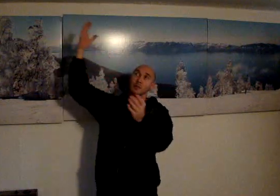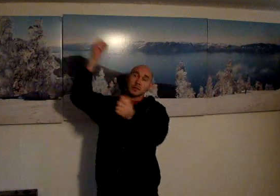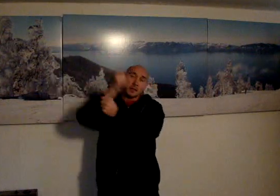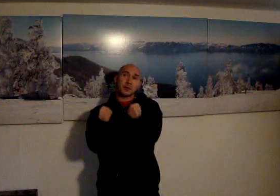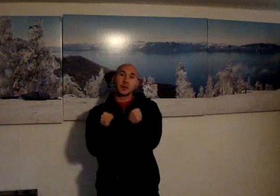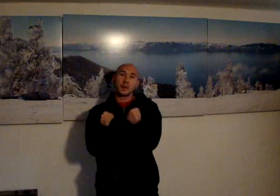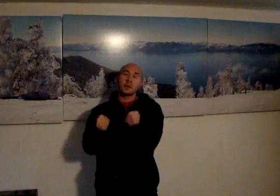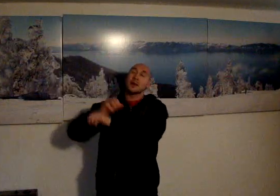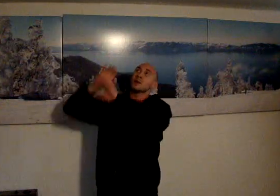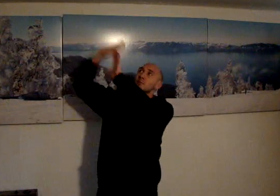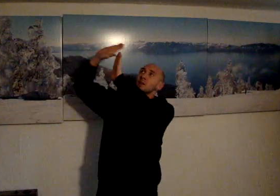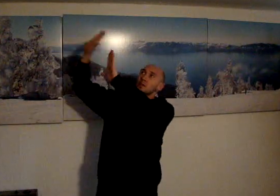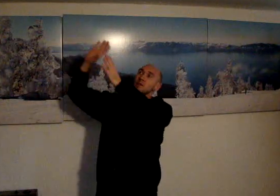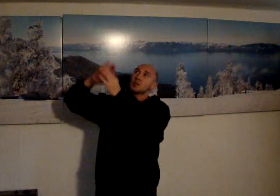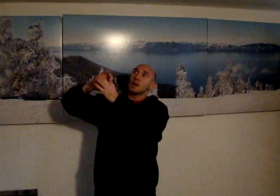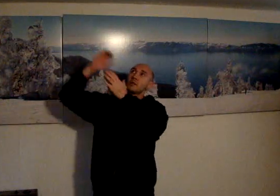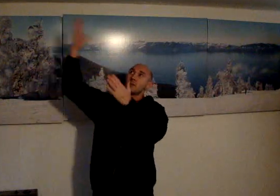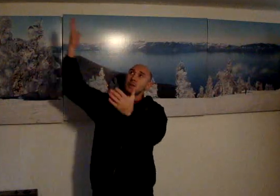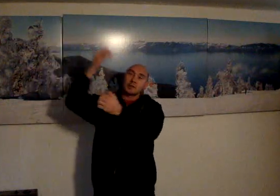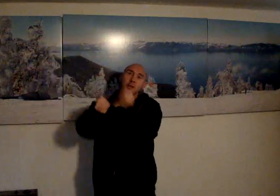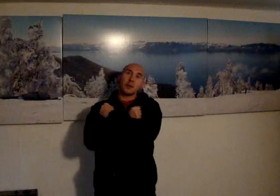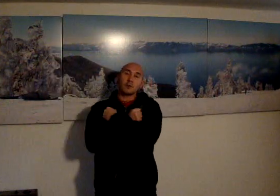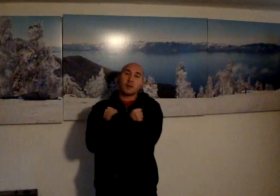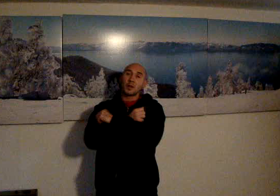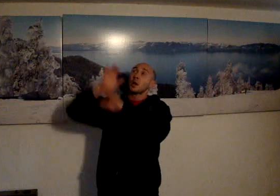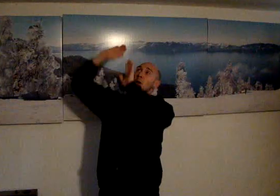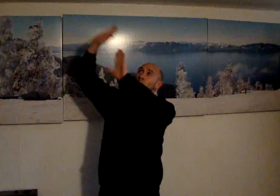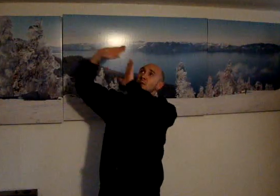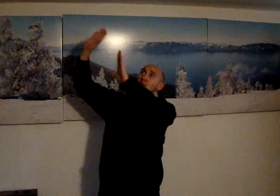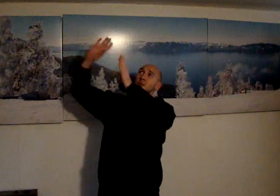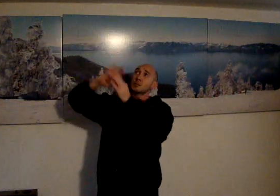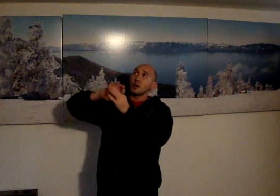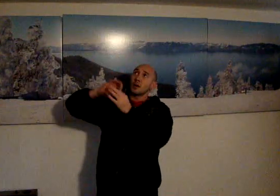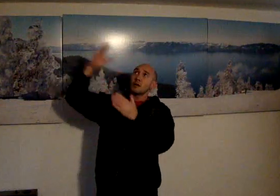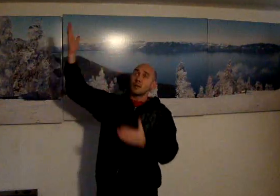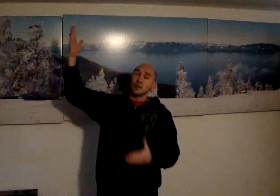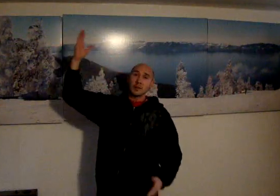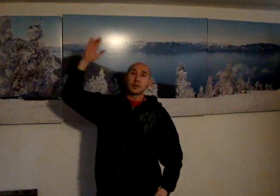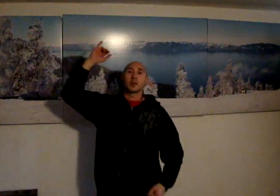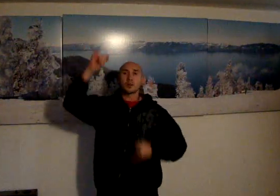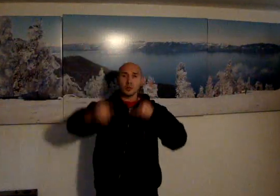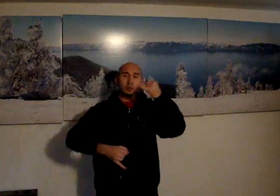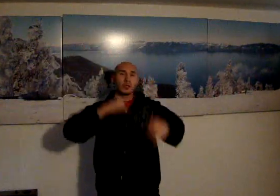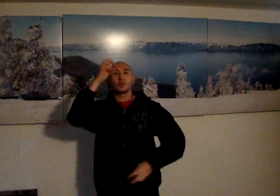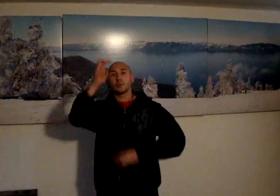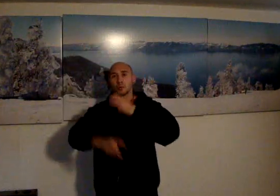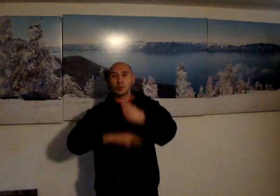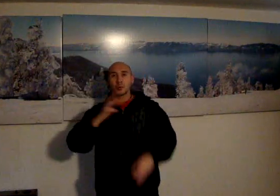his love wonders of his love wonders of his joy to the world